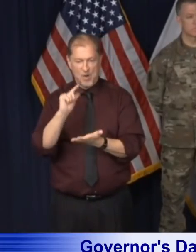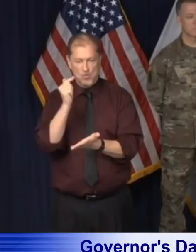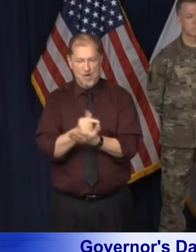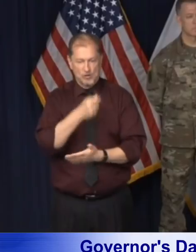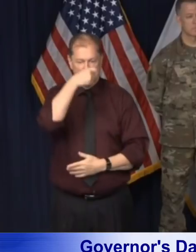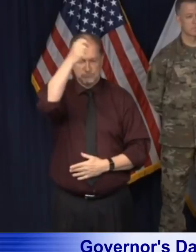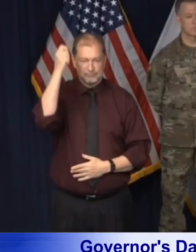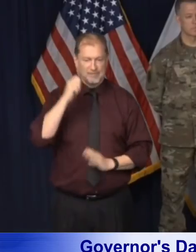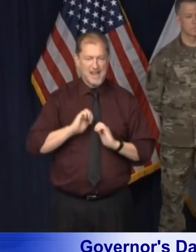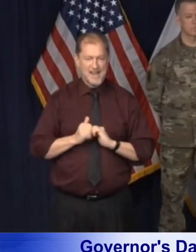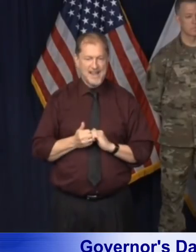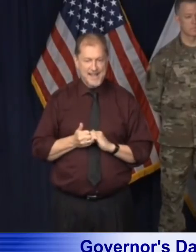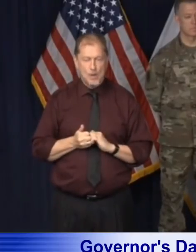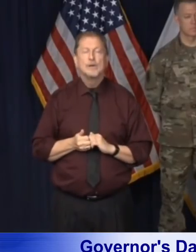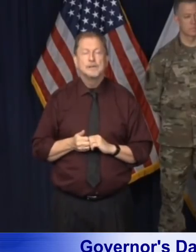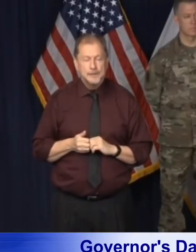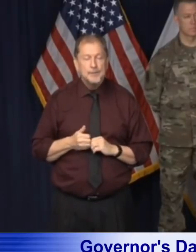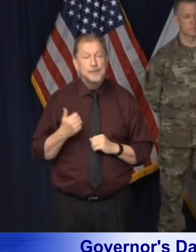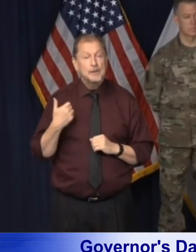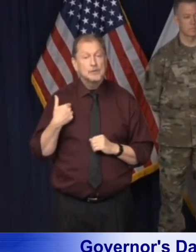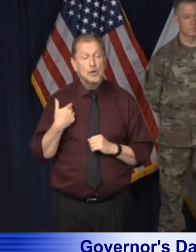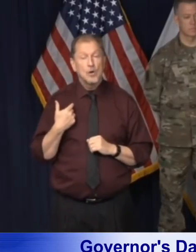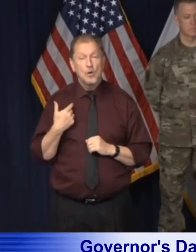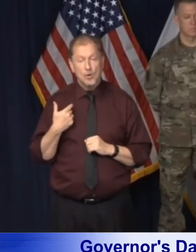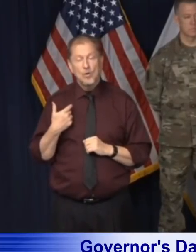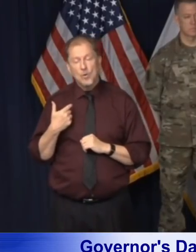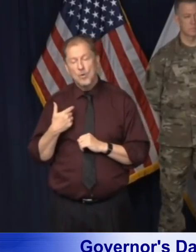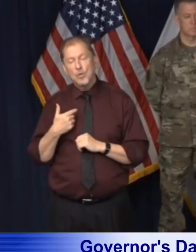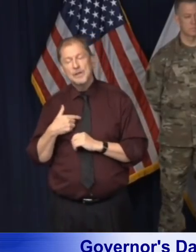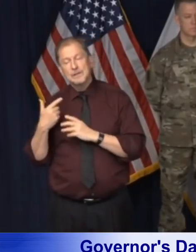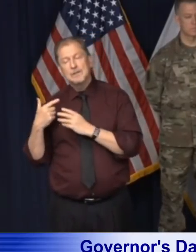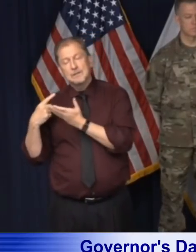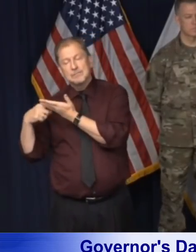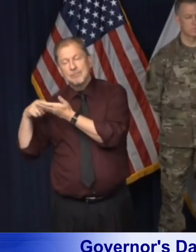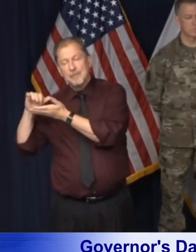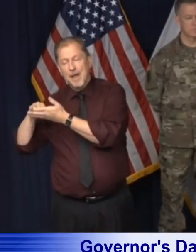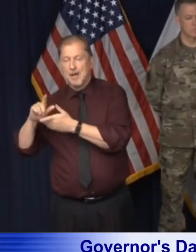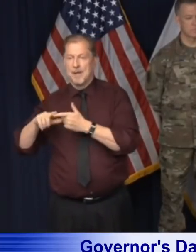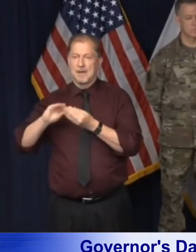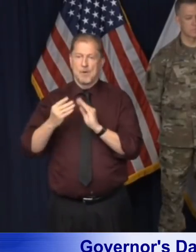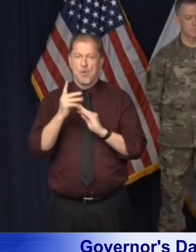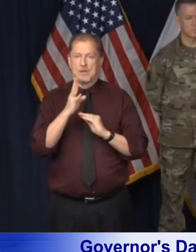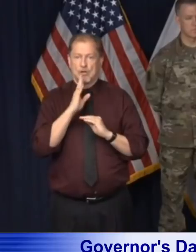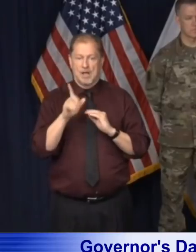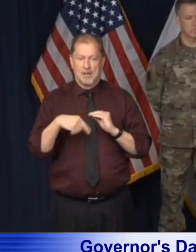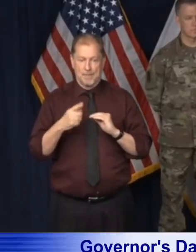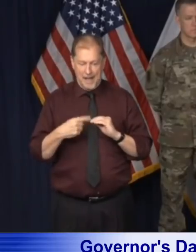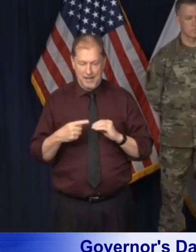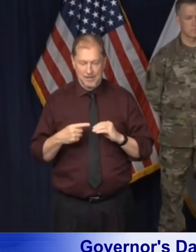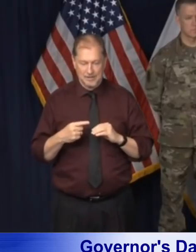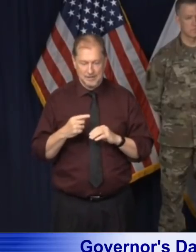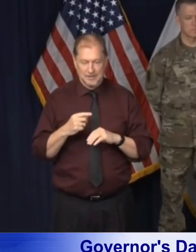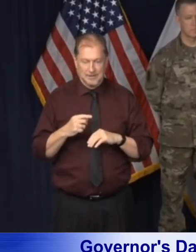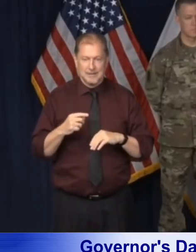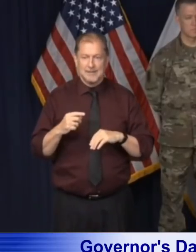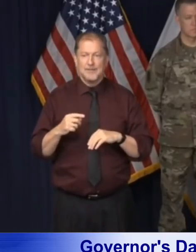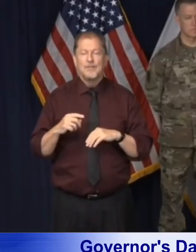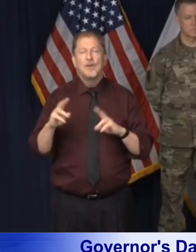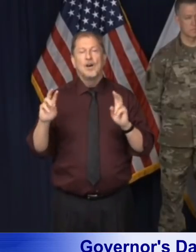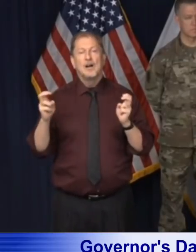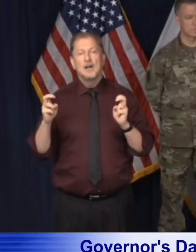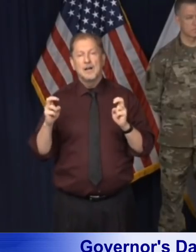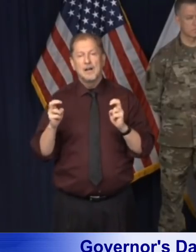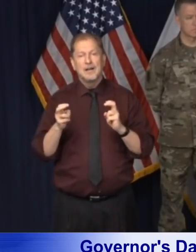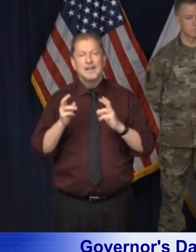will also say that, uh, we've been focused more on, you know, as you can imagine, more on the challenge of getting e-learning up and running for all those